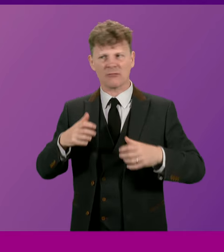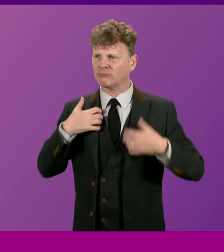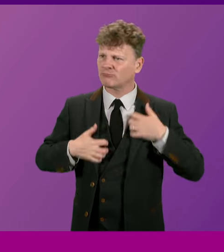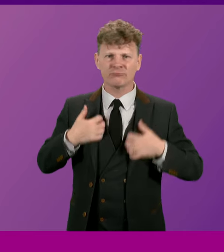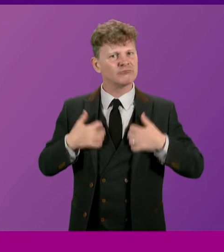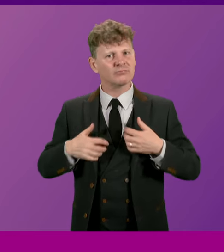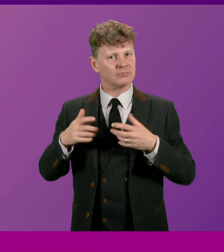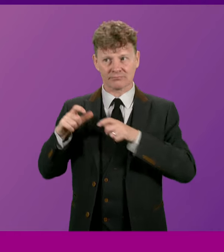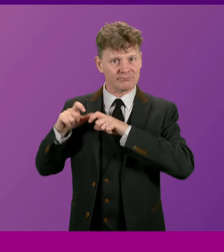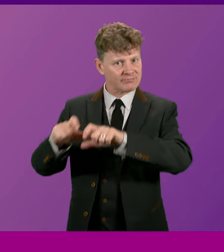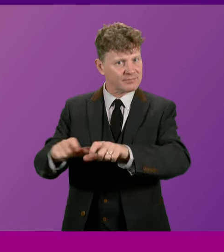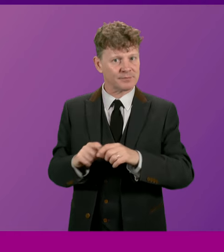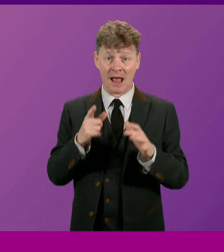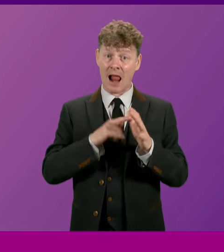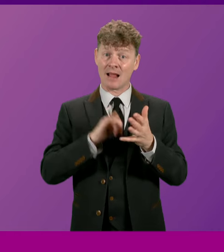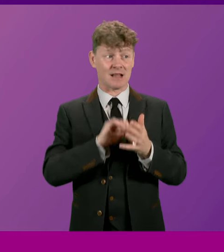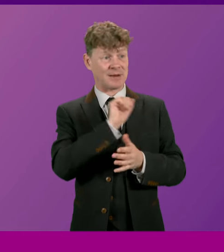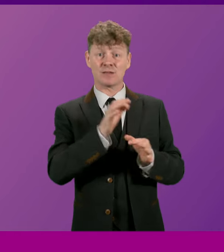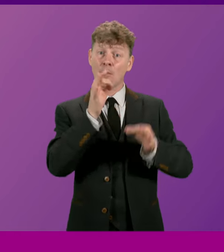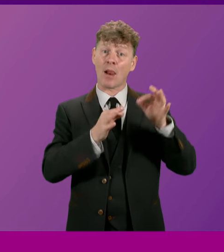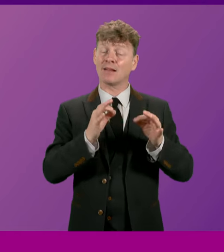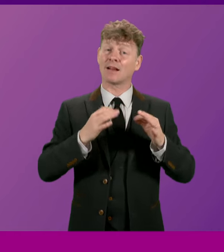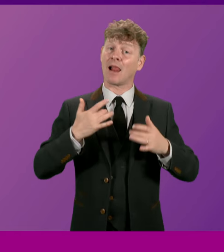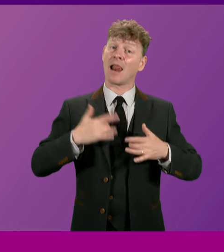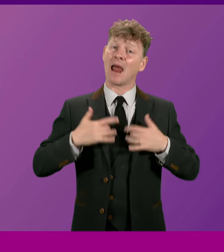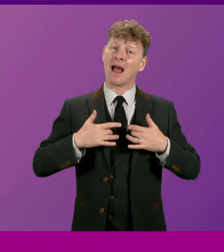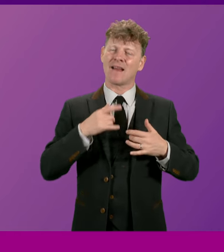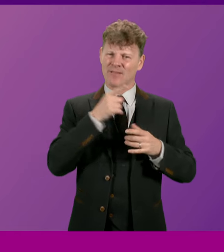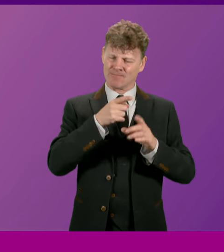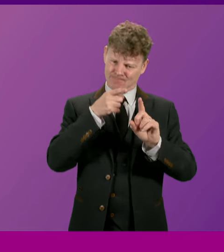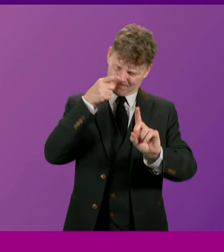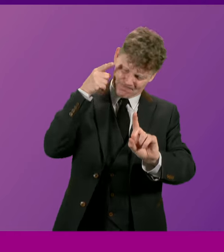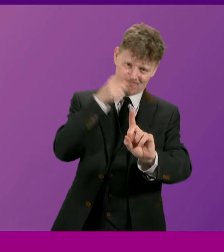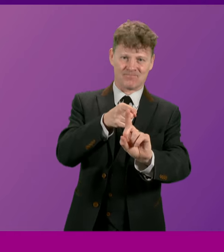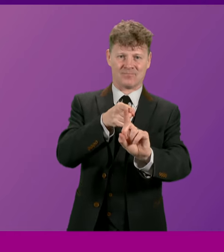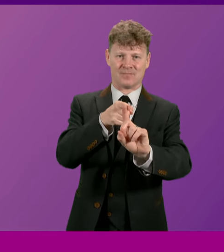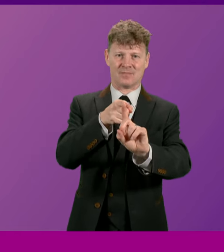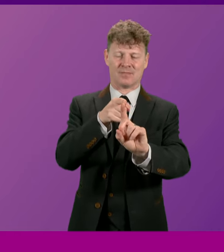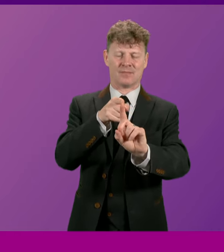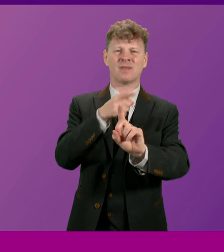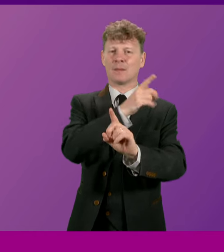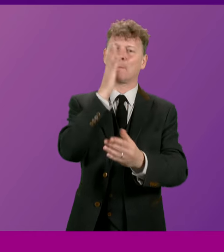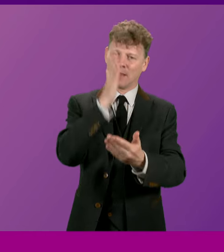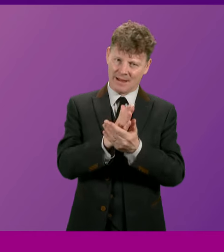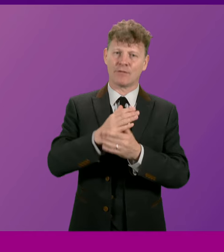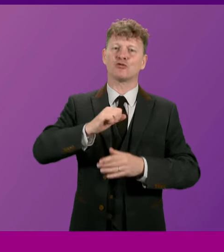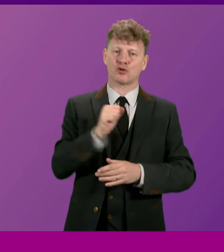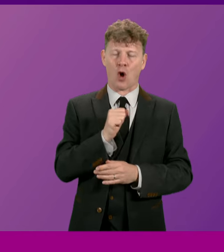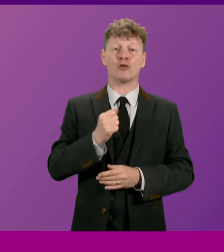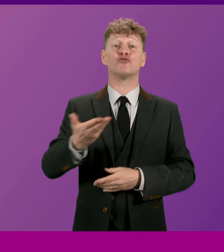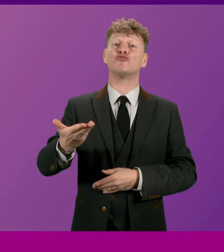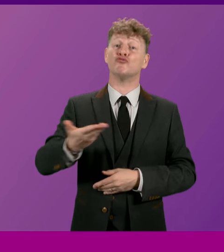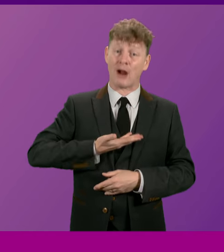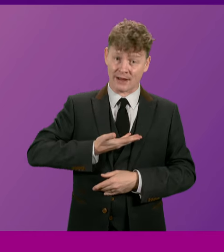Salmond's political life was dedicated to a profound cause, the belief in Scotland's right to